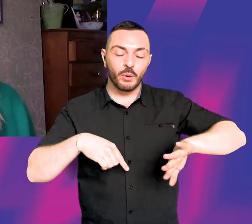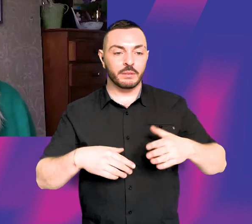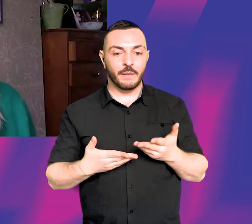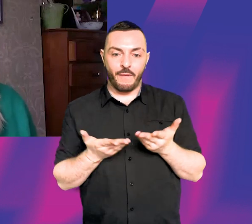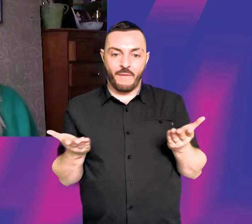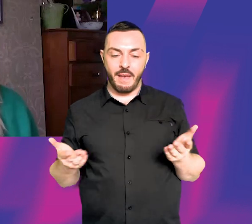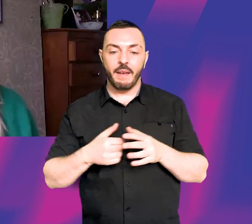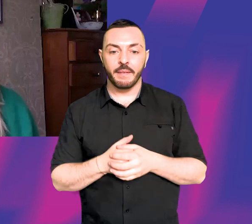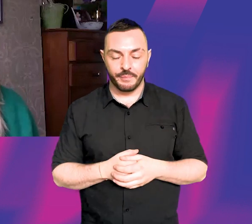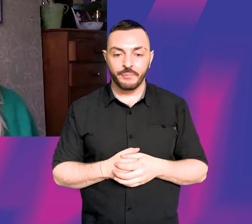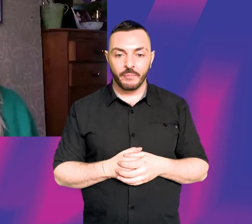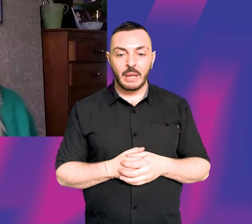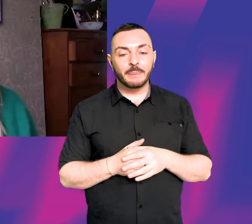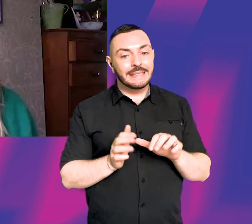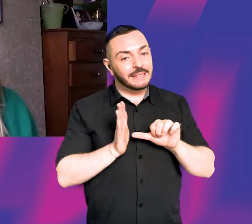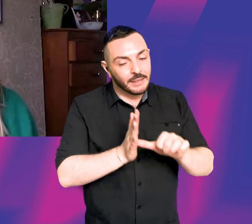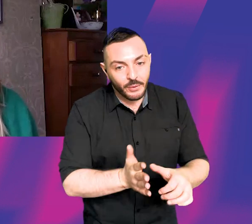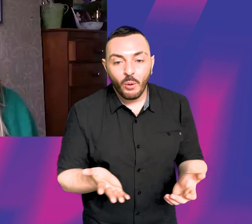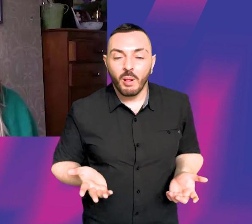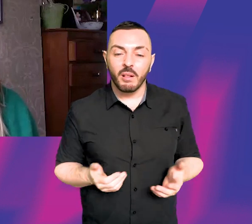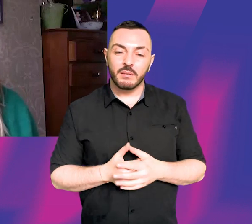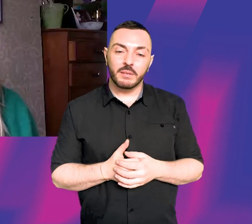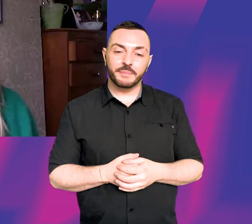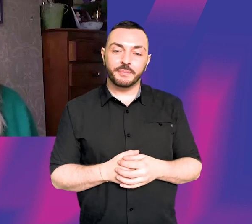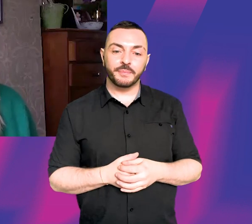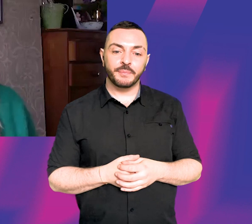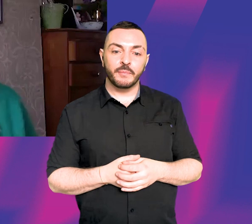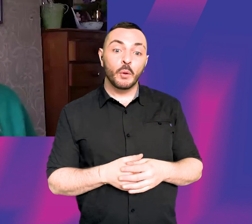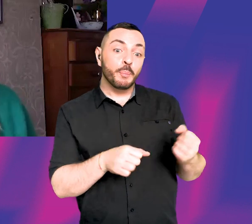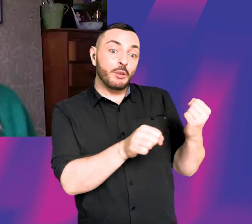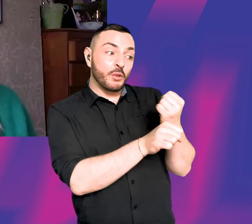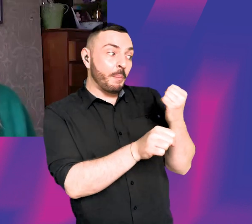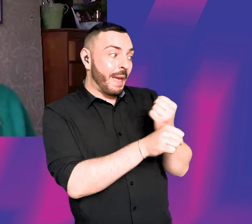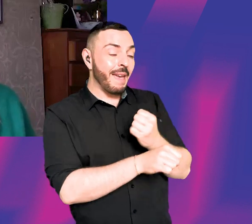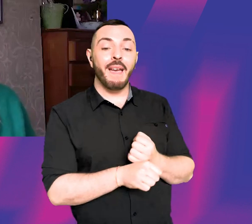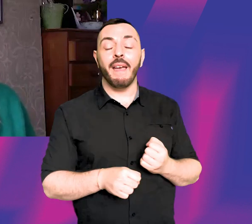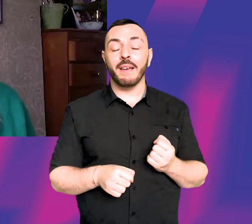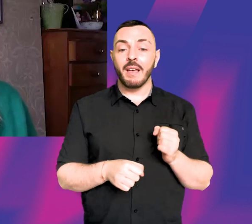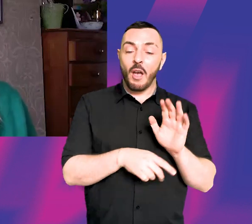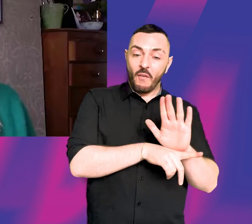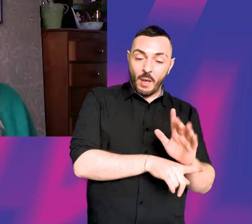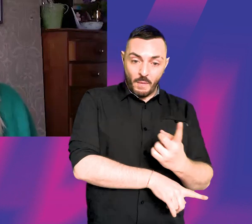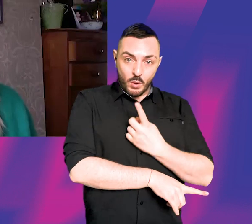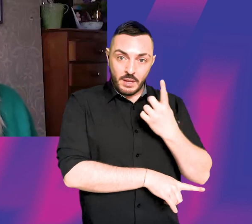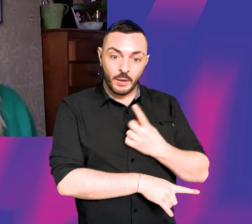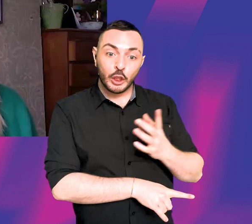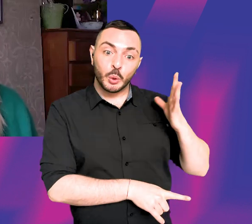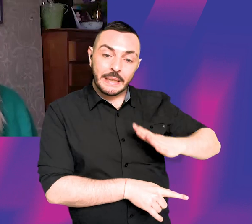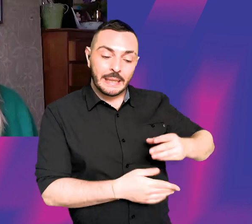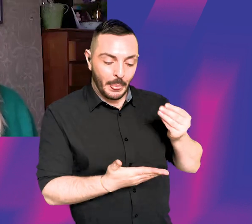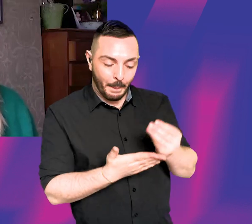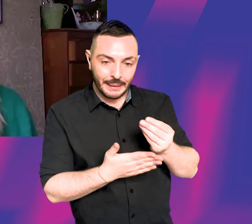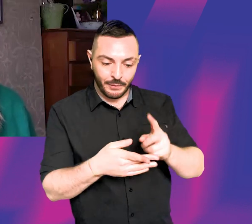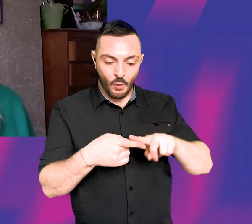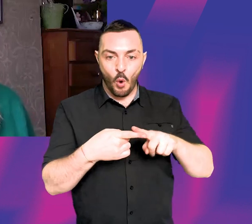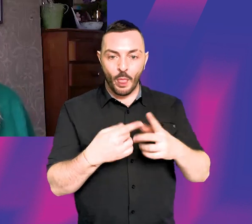it's really hard because you're essentially having to make a film of yourself. So you have to have the money to buy the equipment to